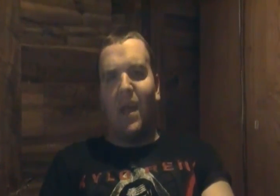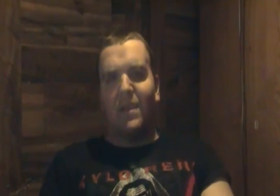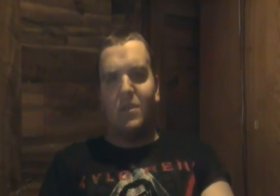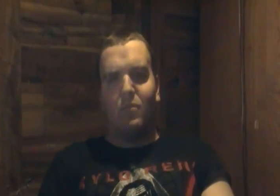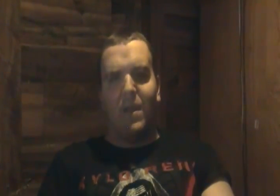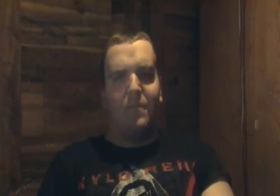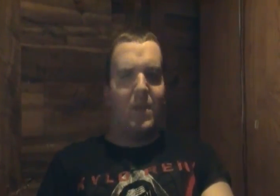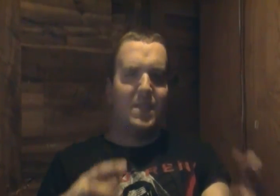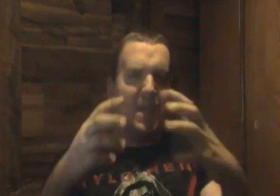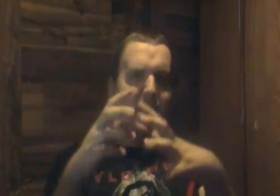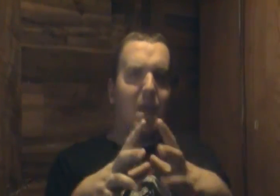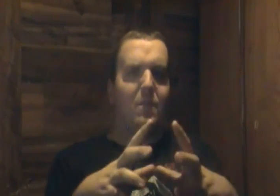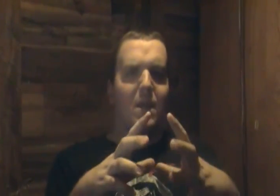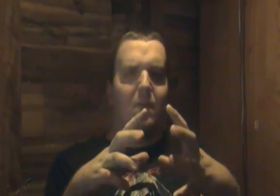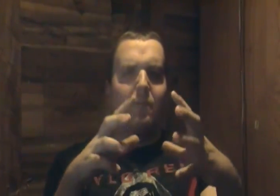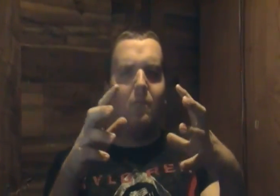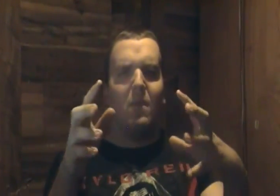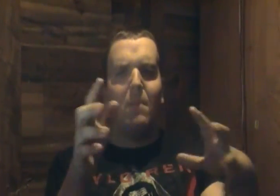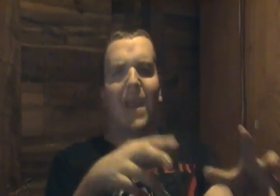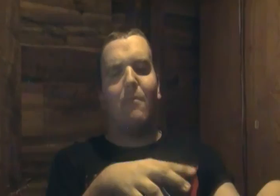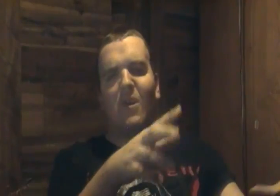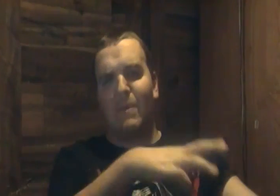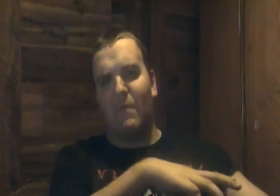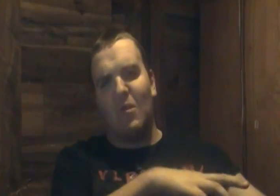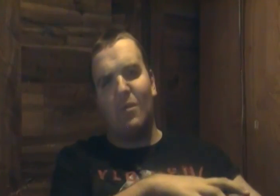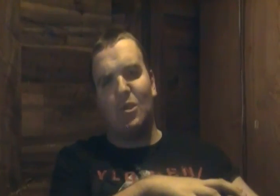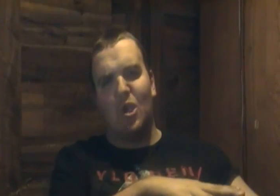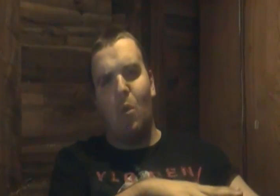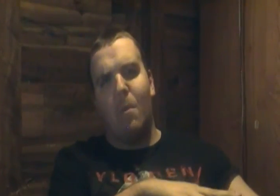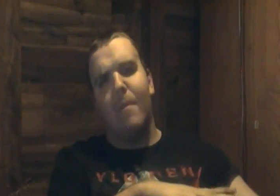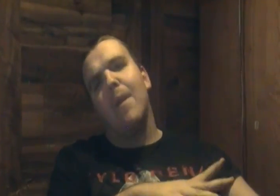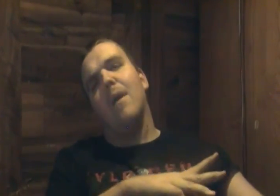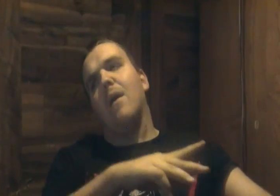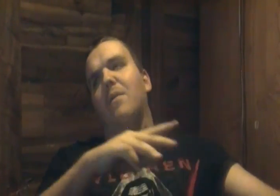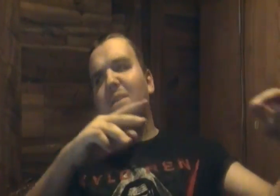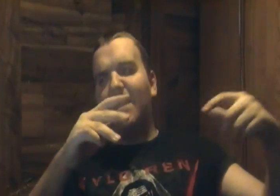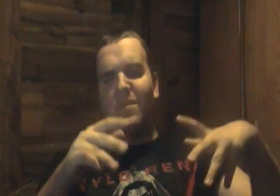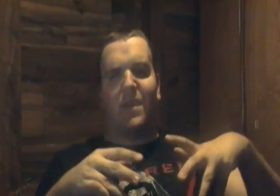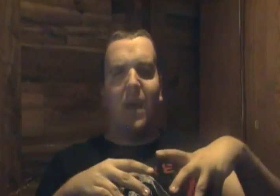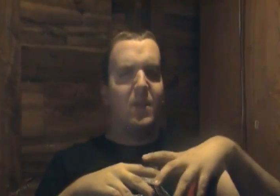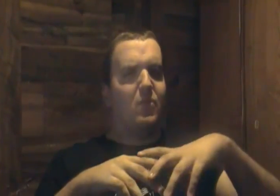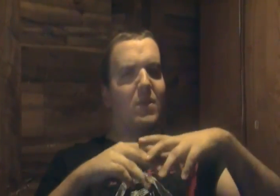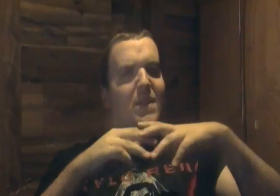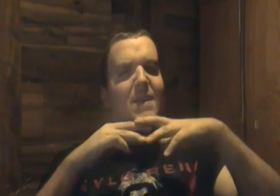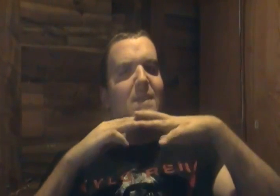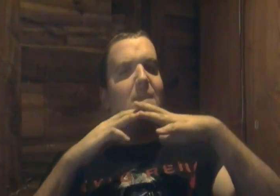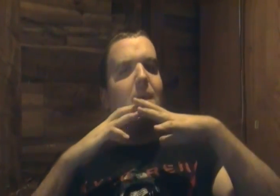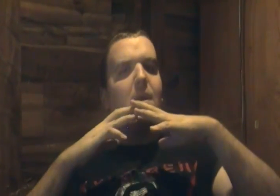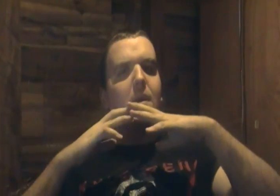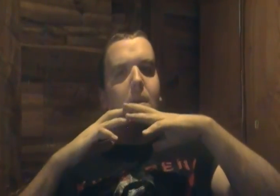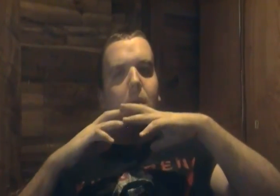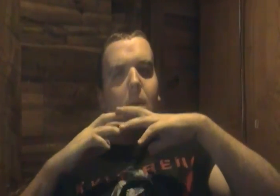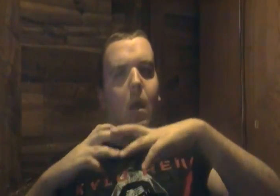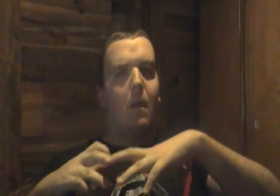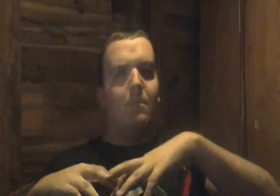of knowledge if you've seen if you went back and watch my review of the show the stairs of knowledge were these um